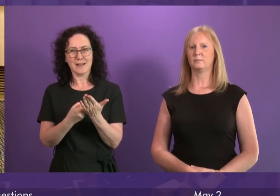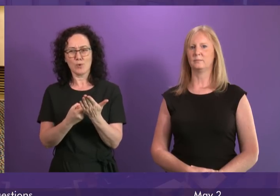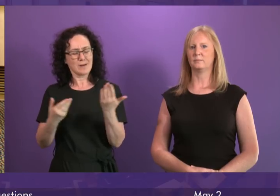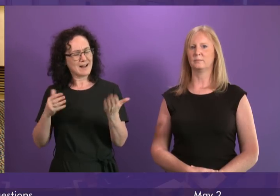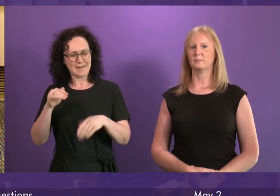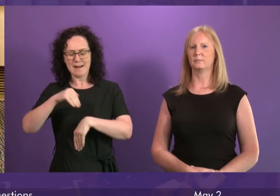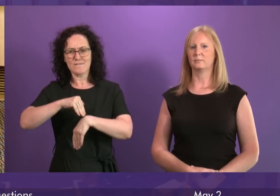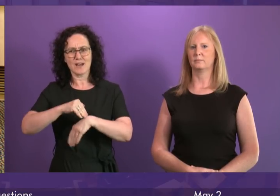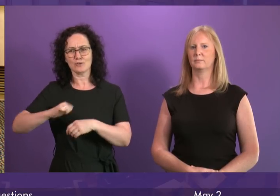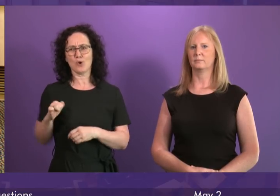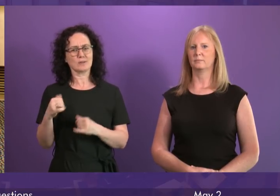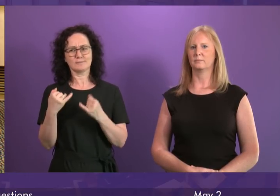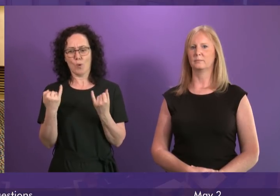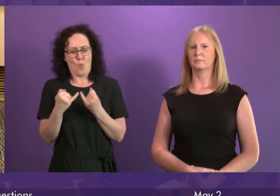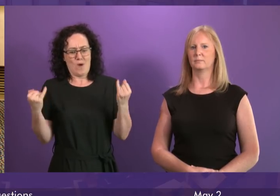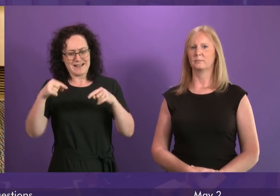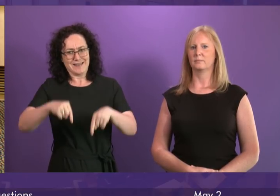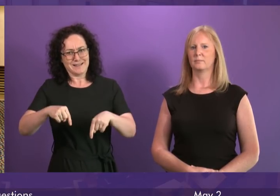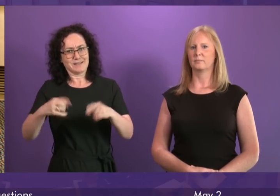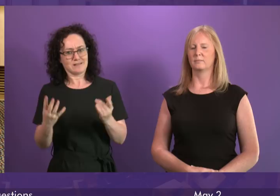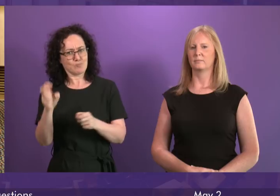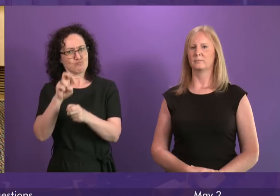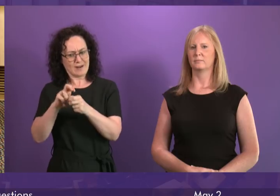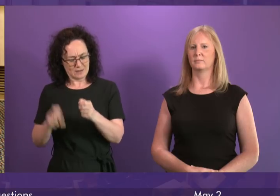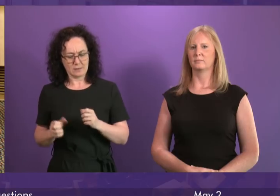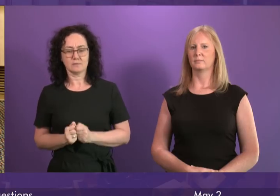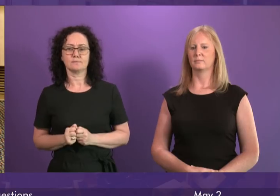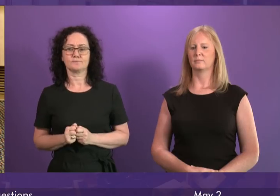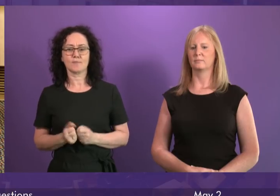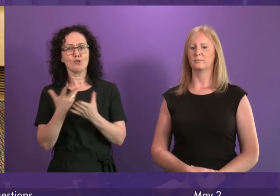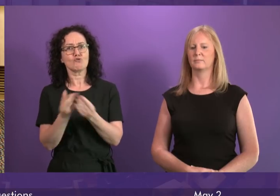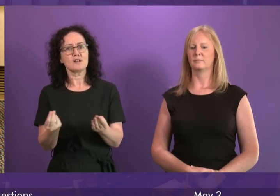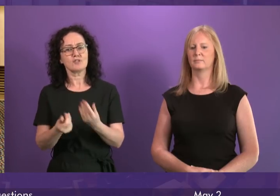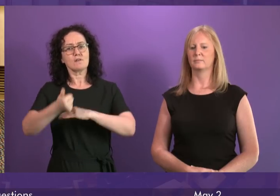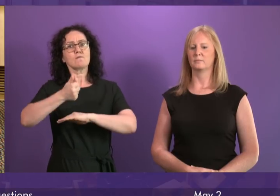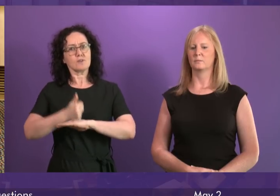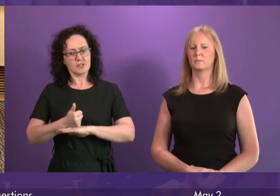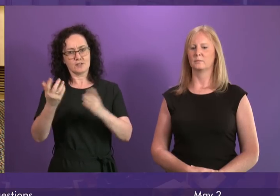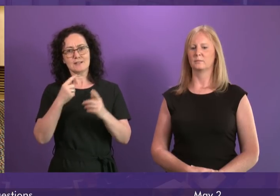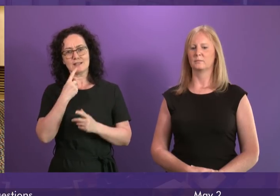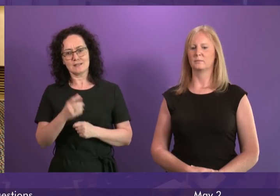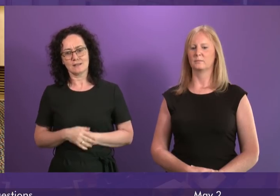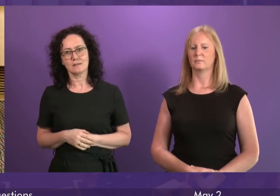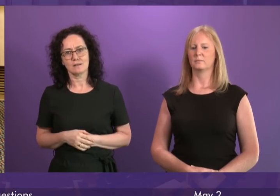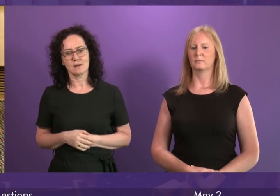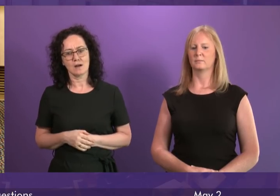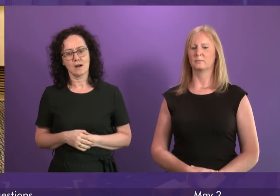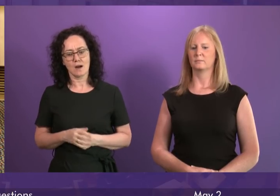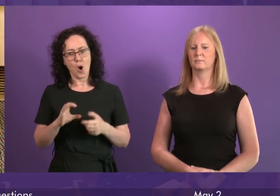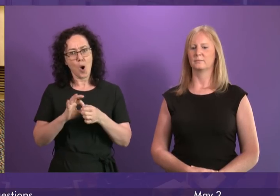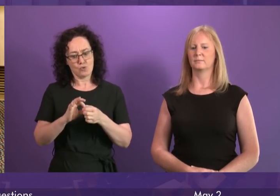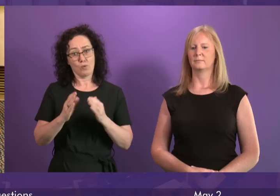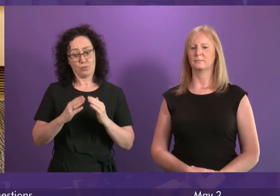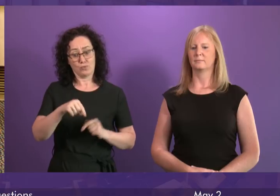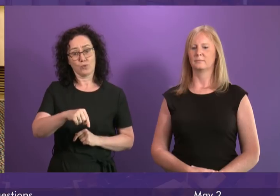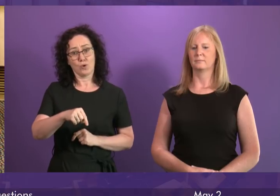than Brexit. How about the Resolution Foundation? Household incomes are around £1,500 a year lower today